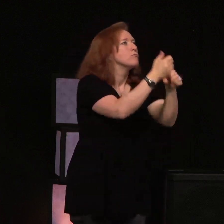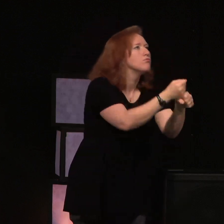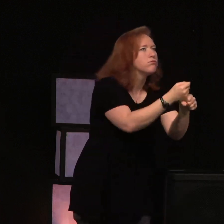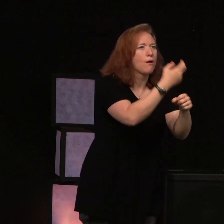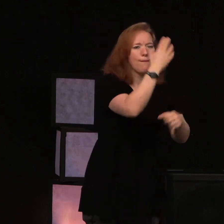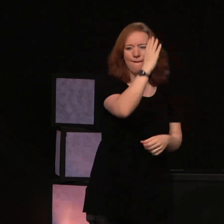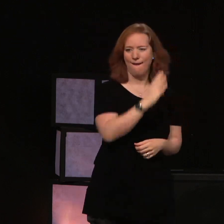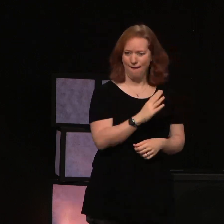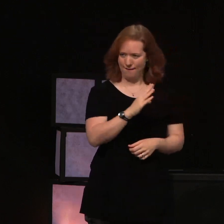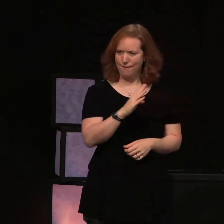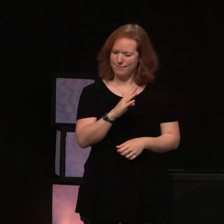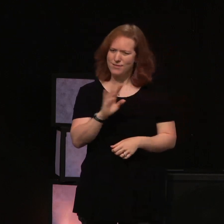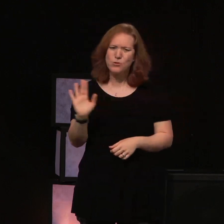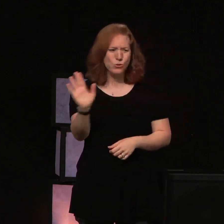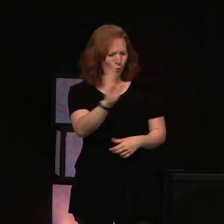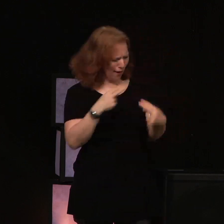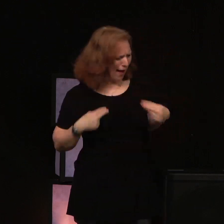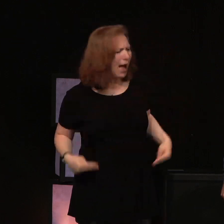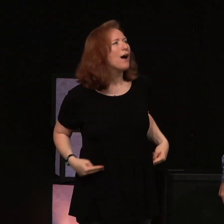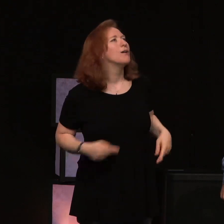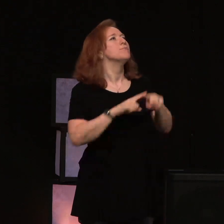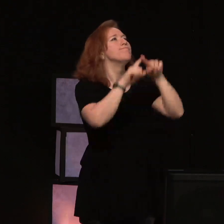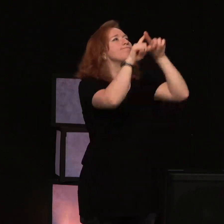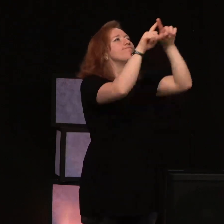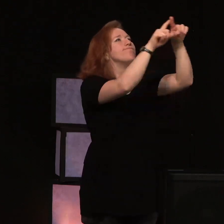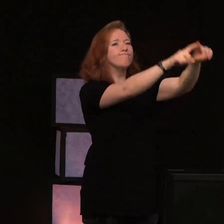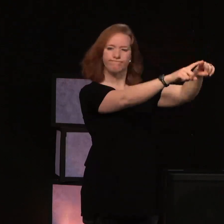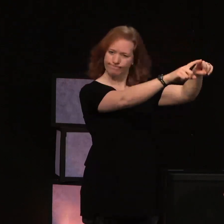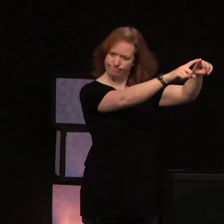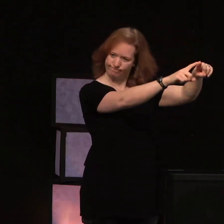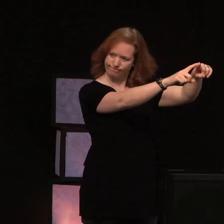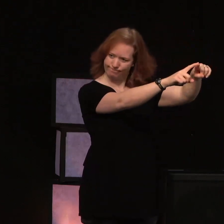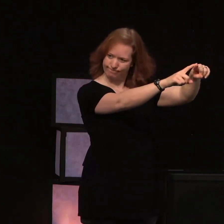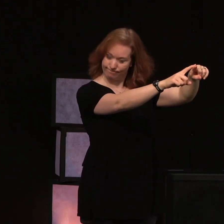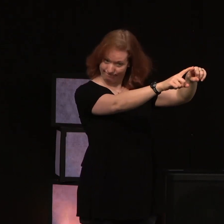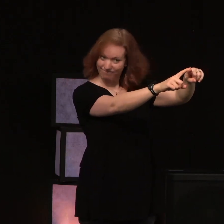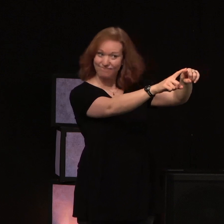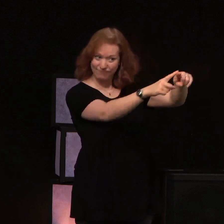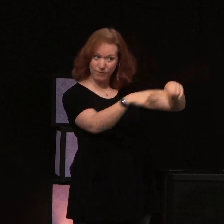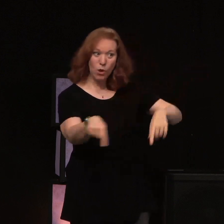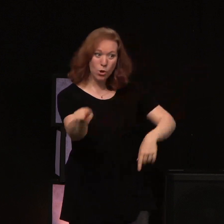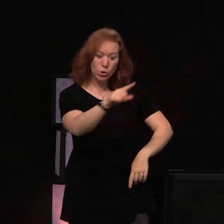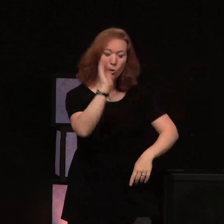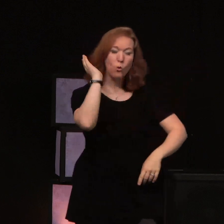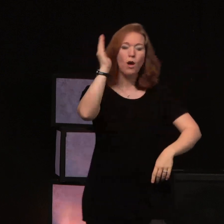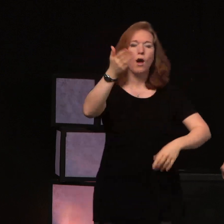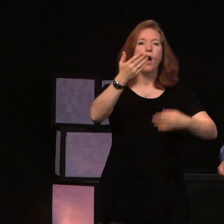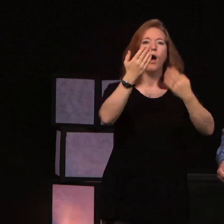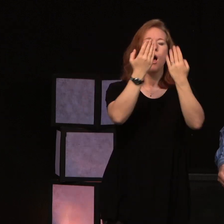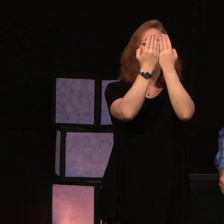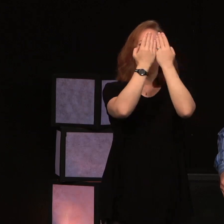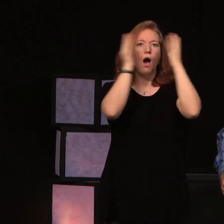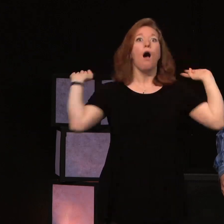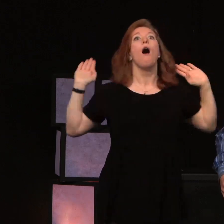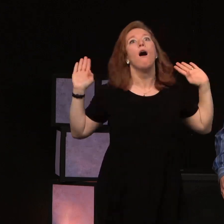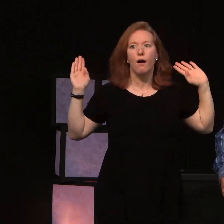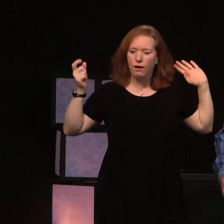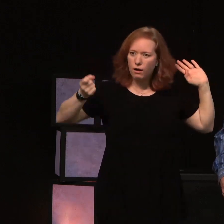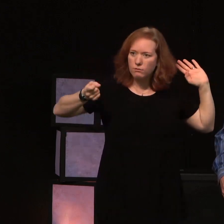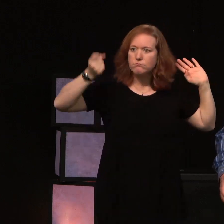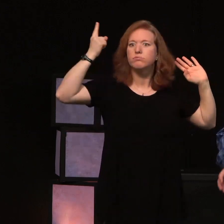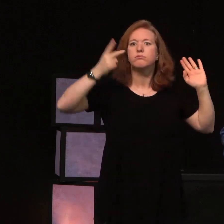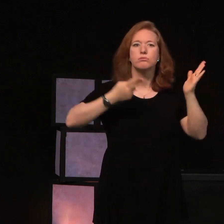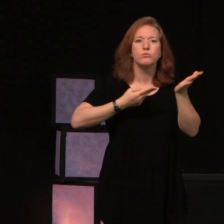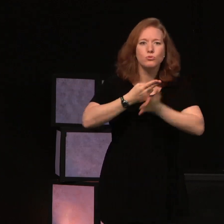your health. And if you do that, you're going to open the door to sight. Sight. See the truth.